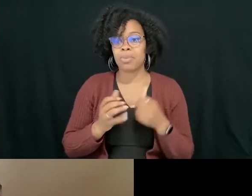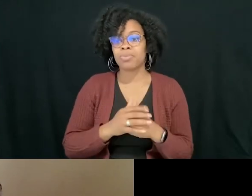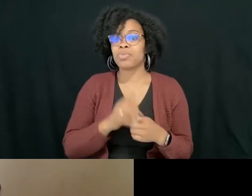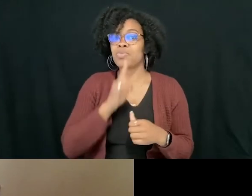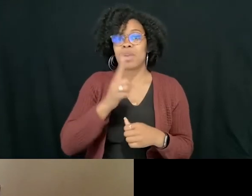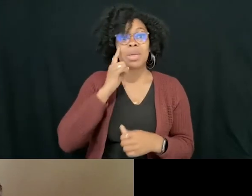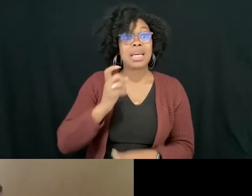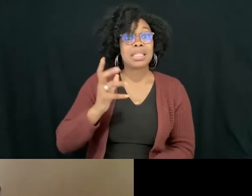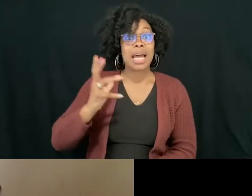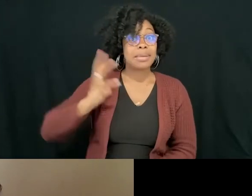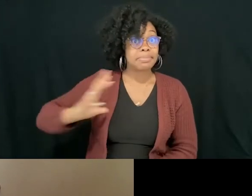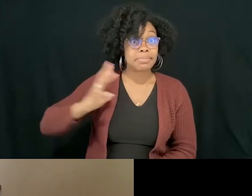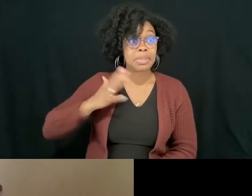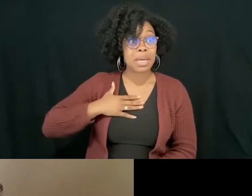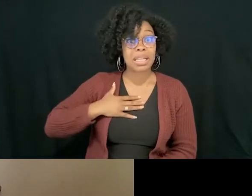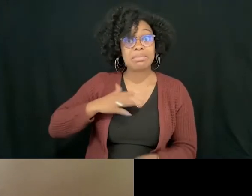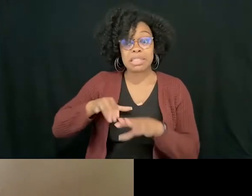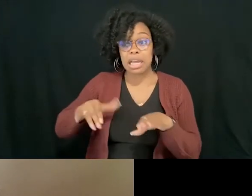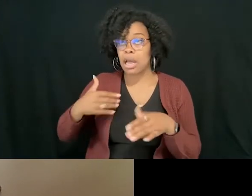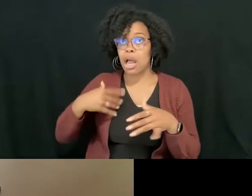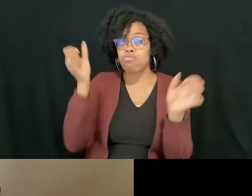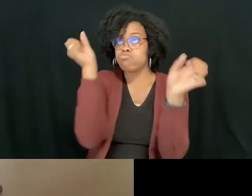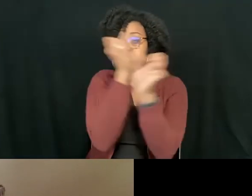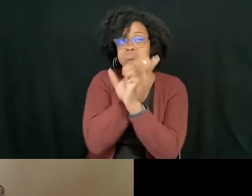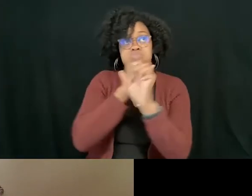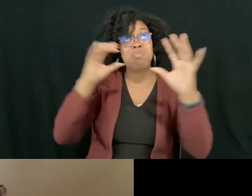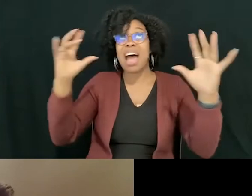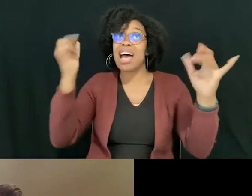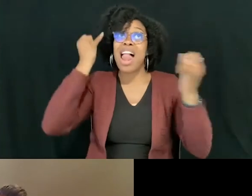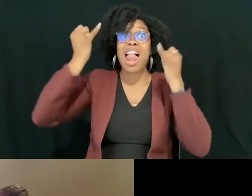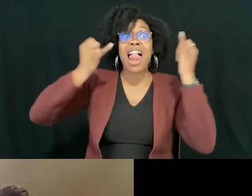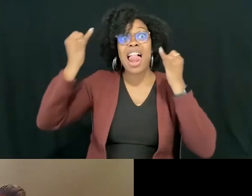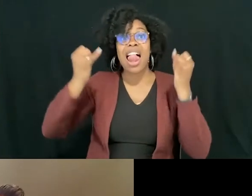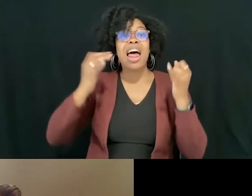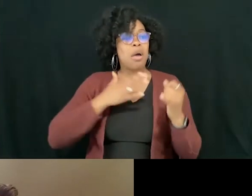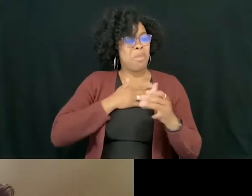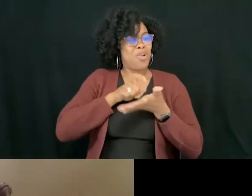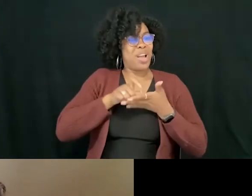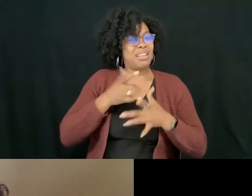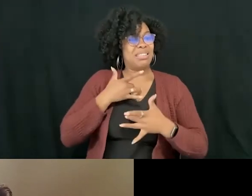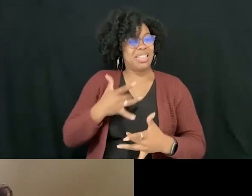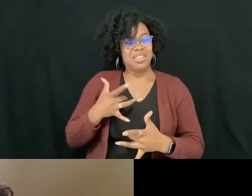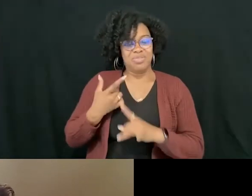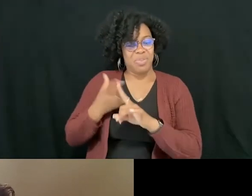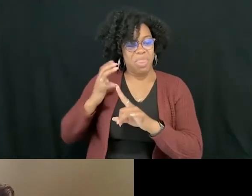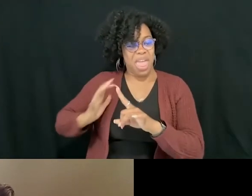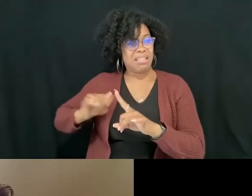imagination in life? My writing has always sort of drawn from that, so I'm not sure that like that